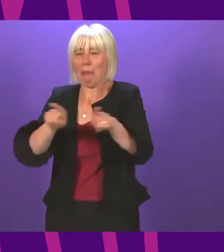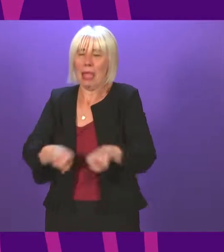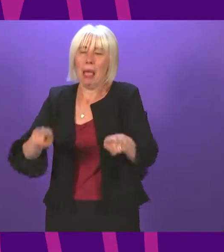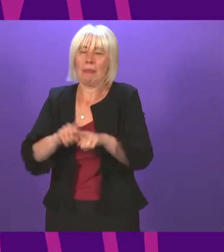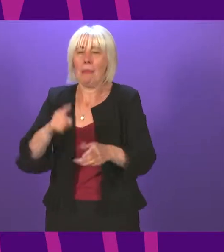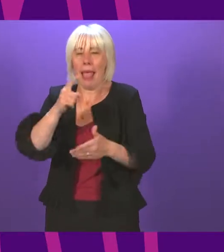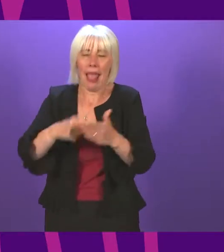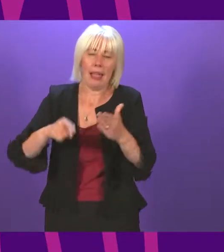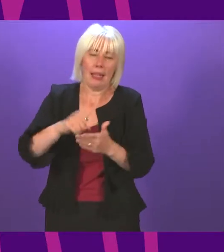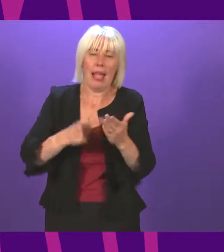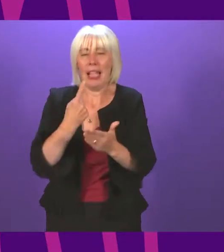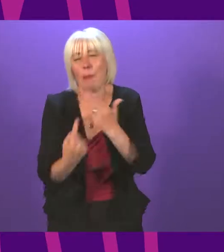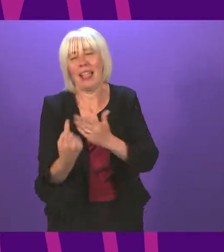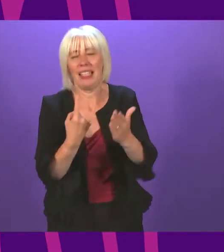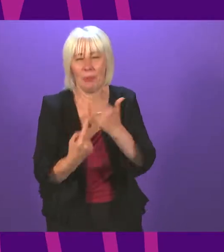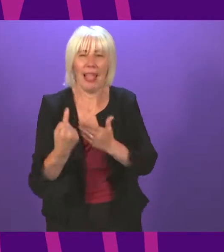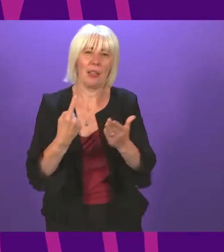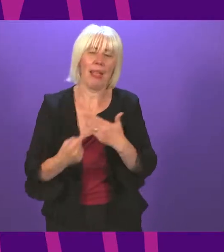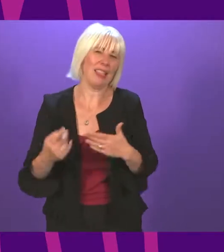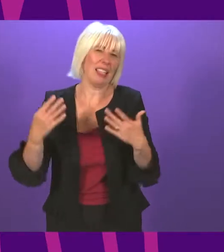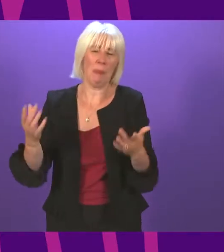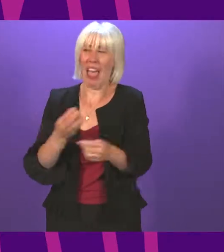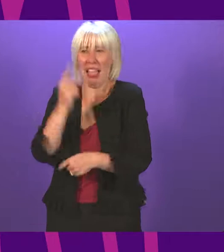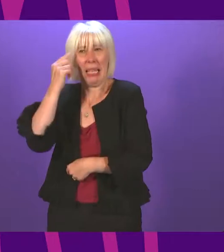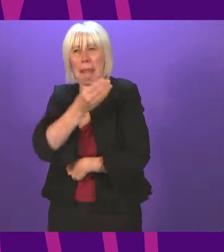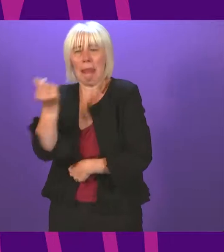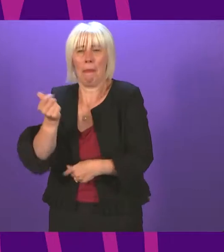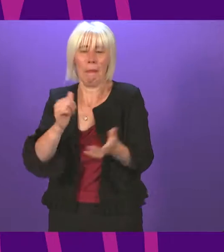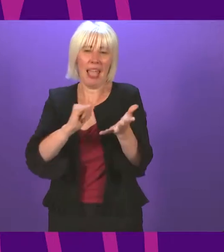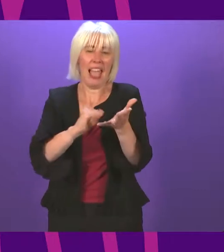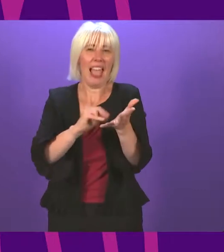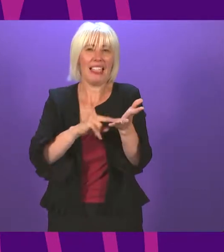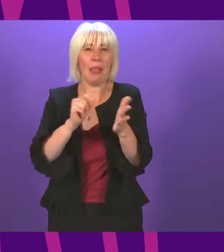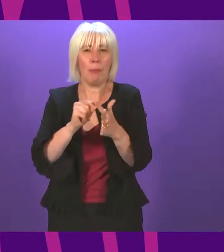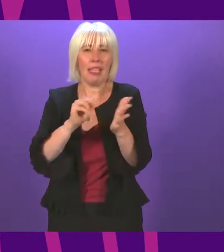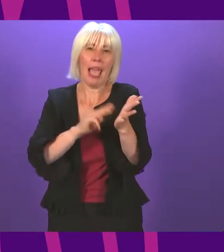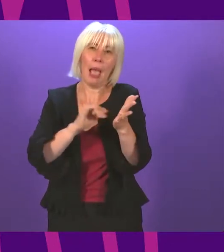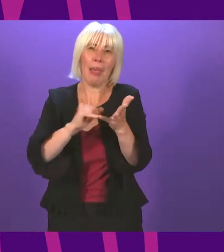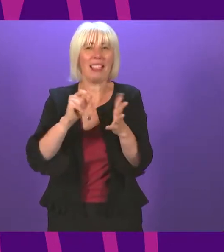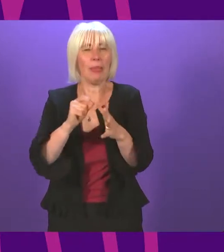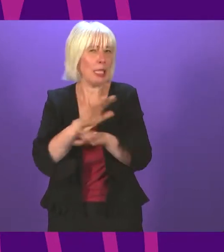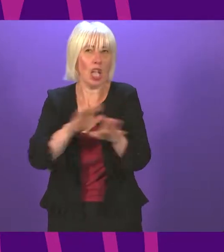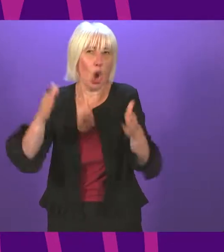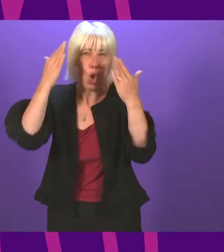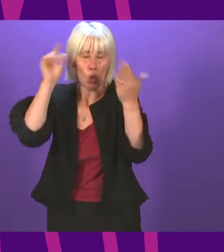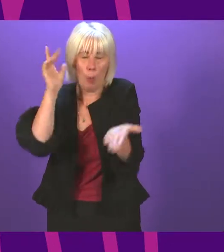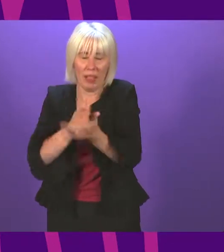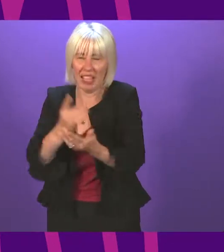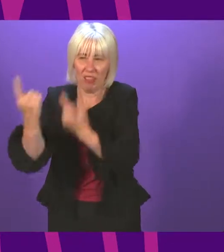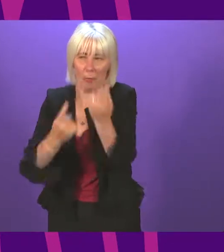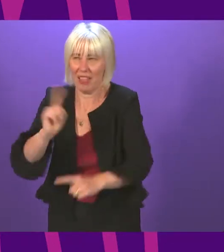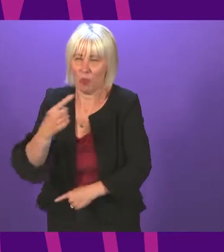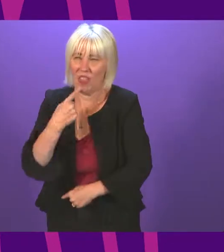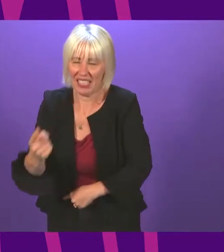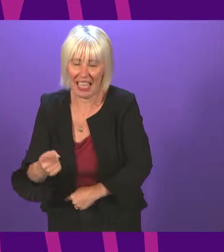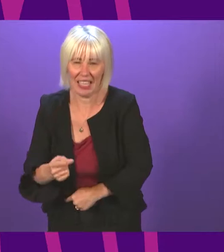dominion. But I don't even think they believe what they are saying anymore. Oliver Rundell made such an important point. I will